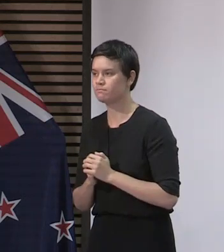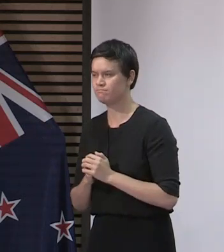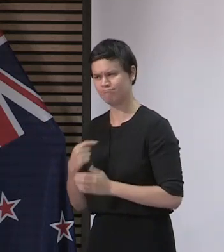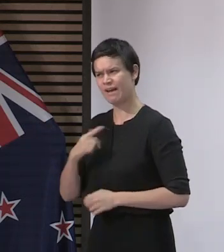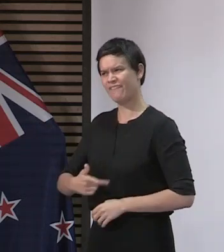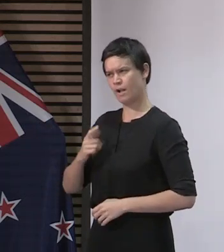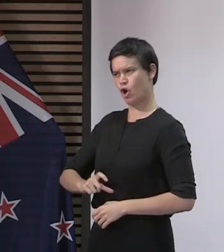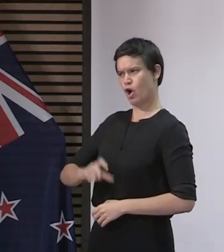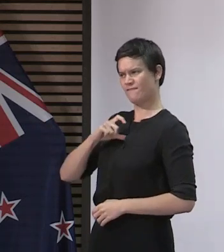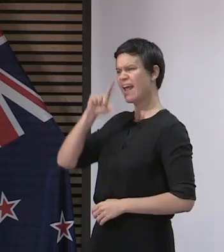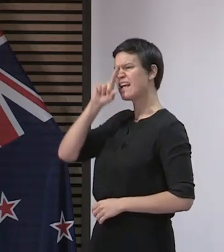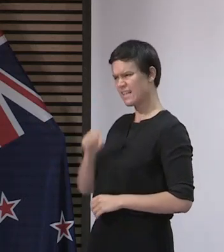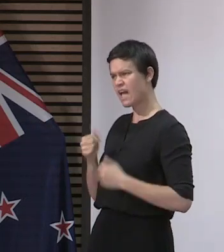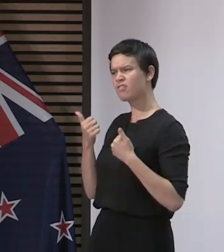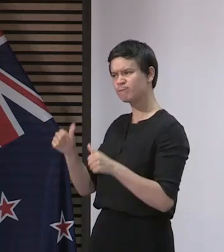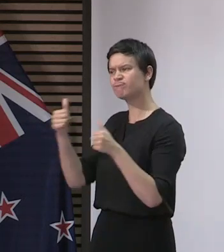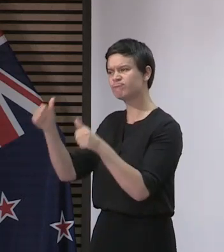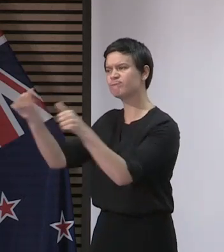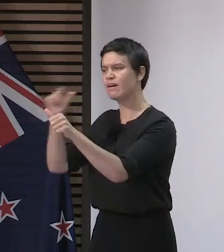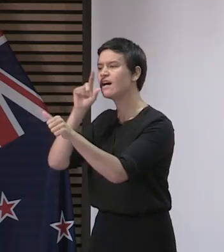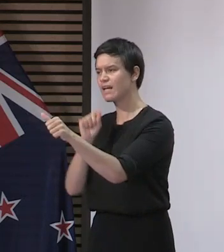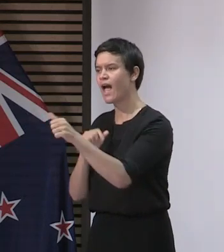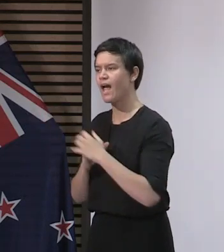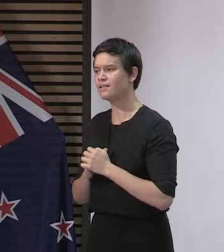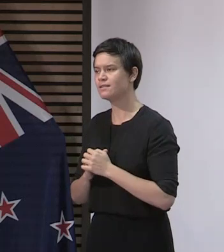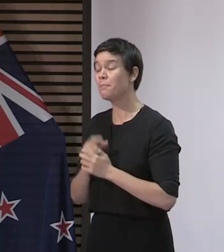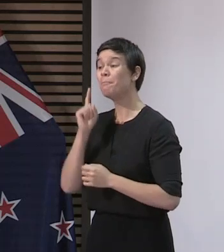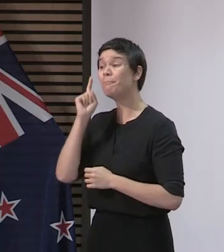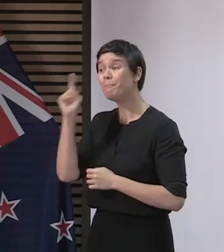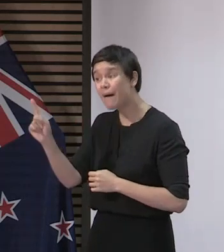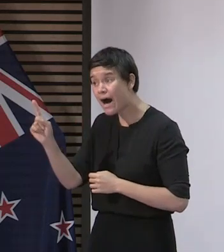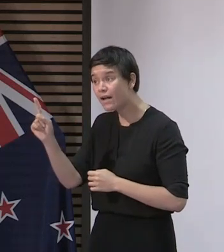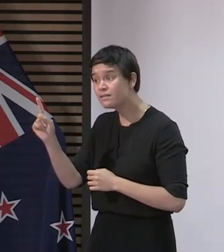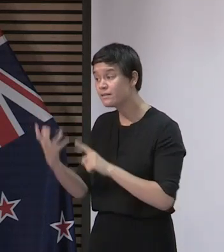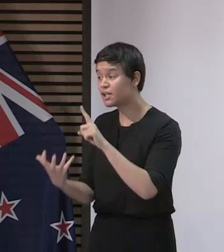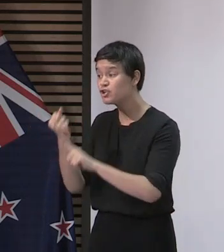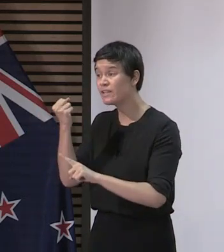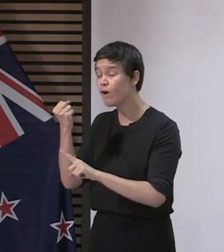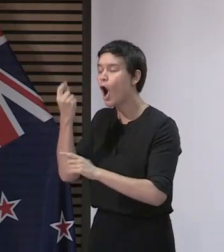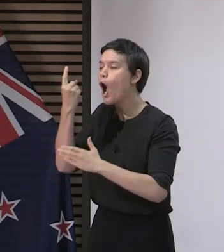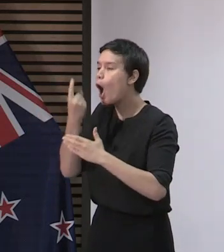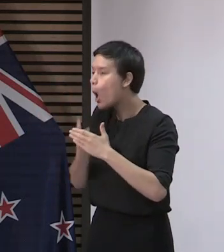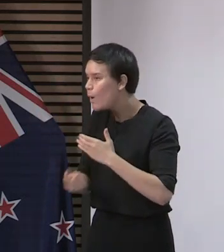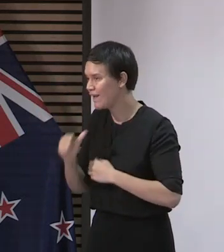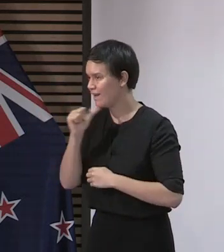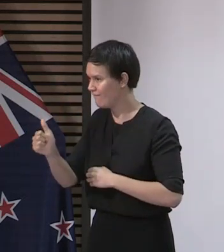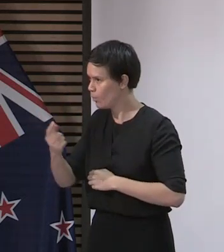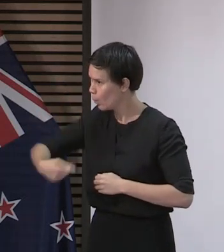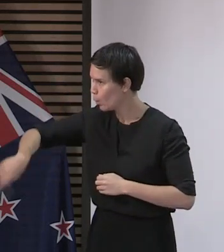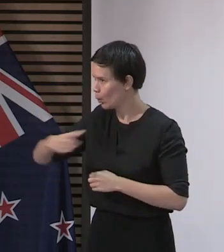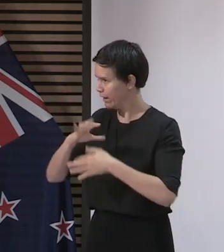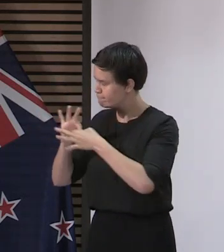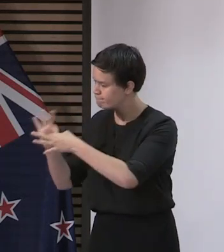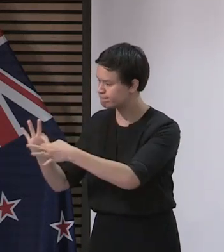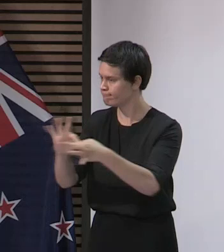clear about two things. First, we can only do this if we all continue to pull together. And secondly, I